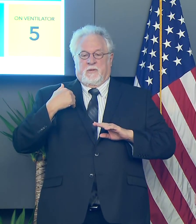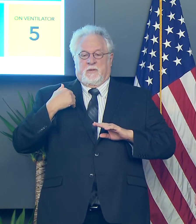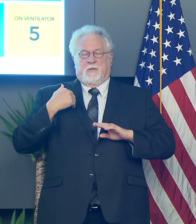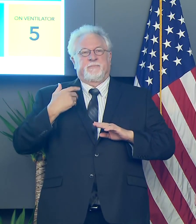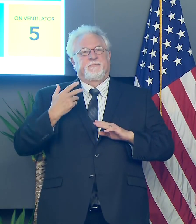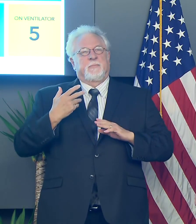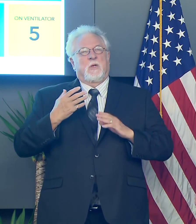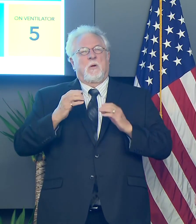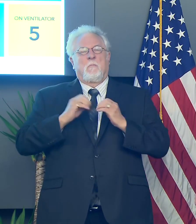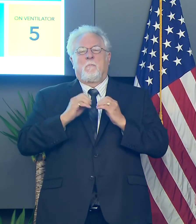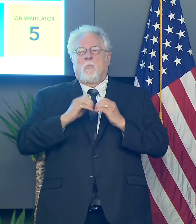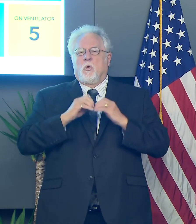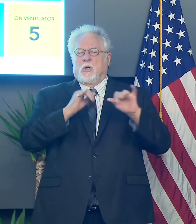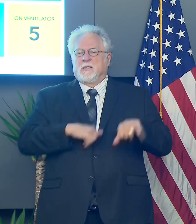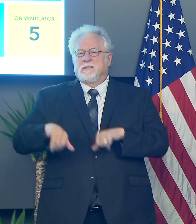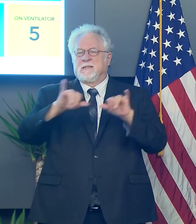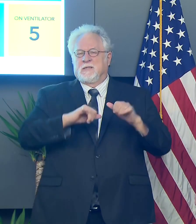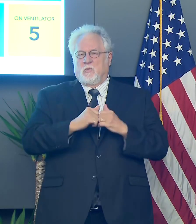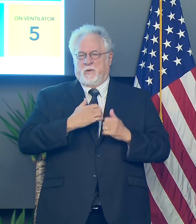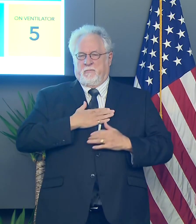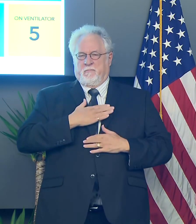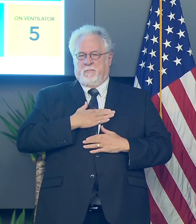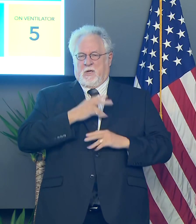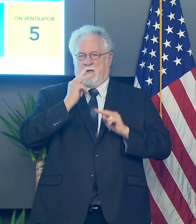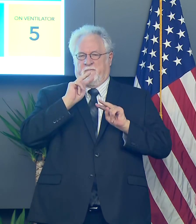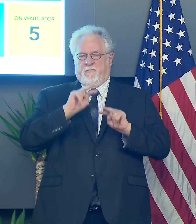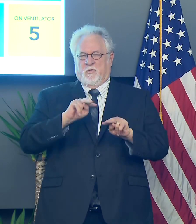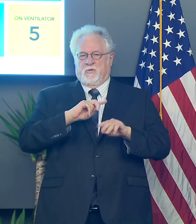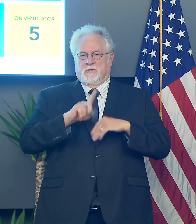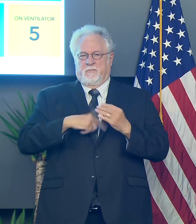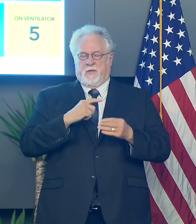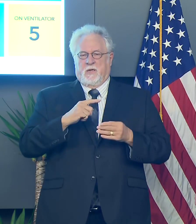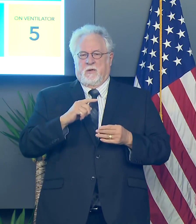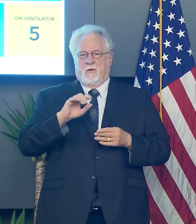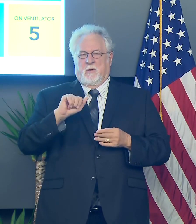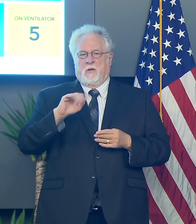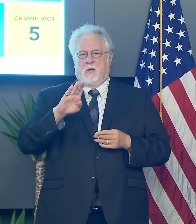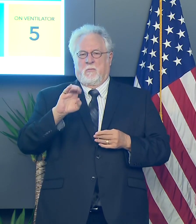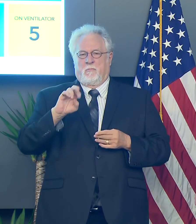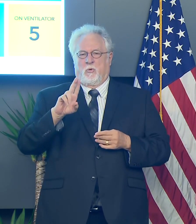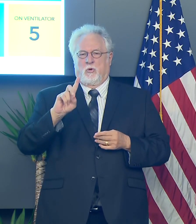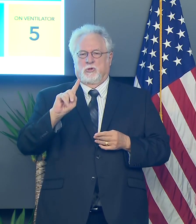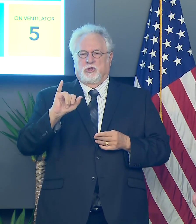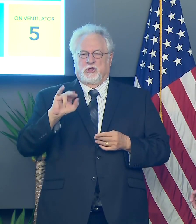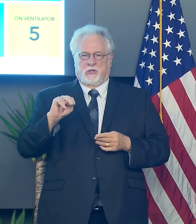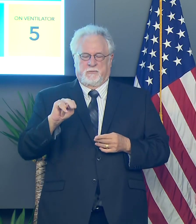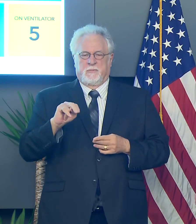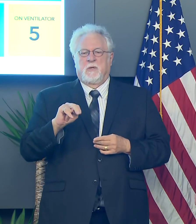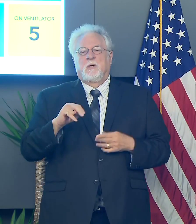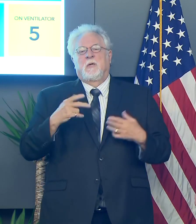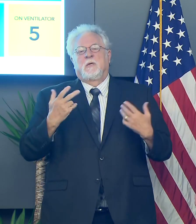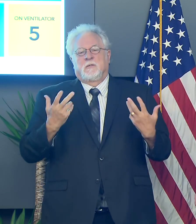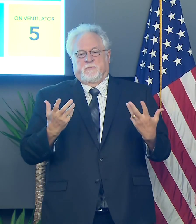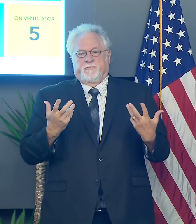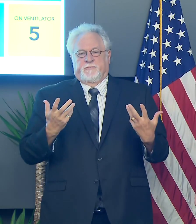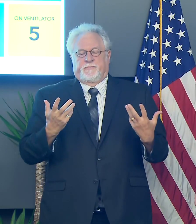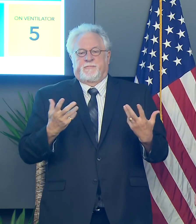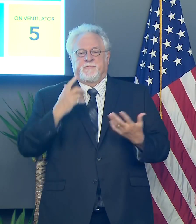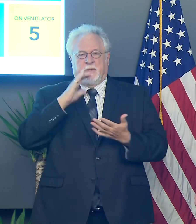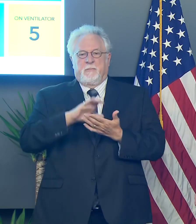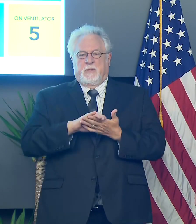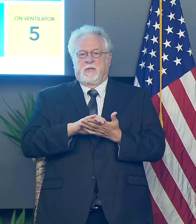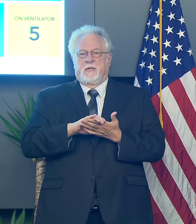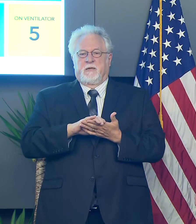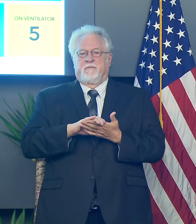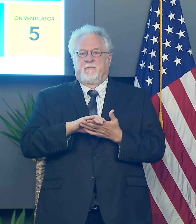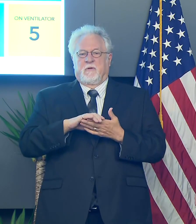was, uh, more consistent with, with my views on the issue of abortion. Um, so, so I, believe we